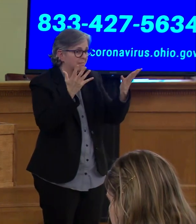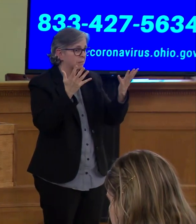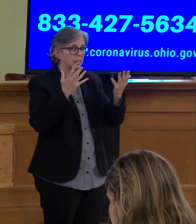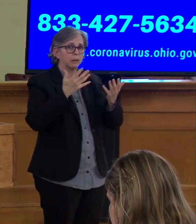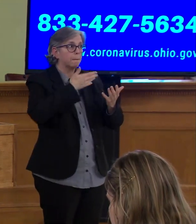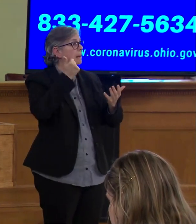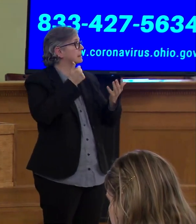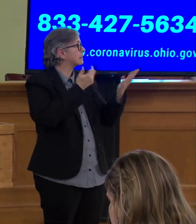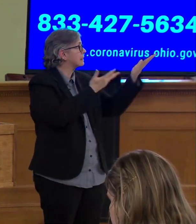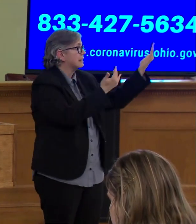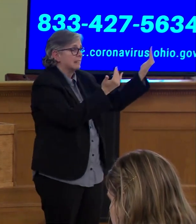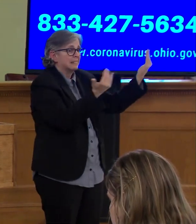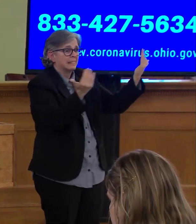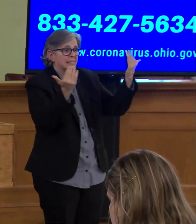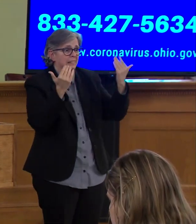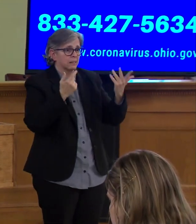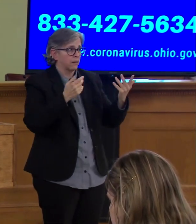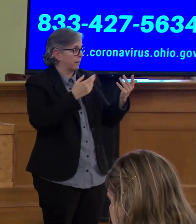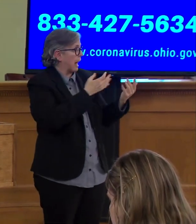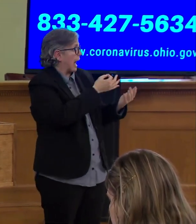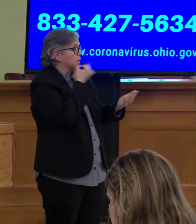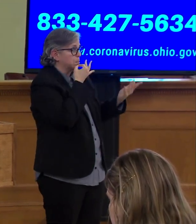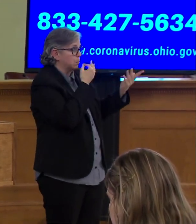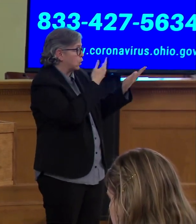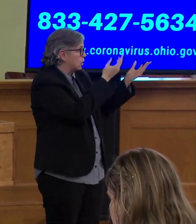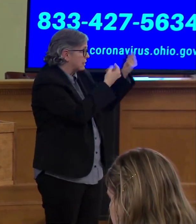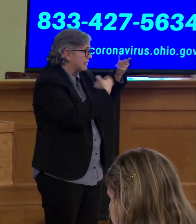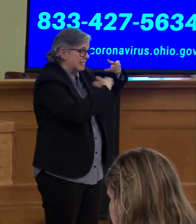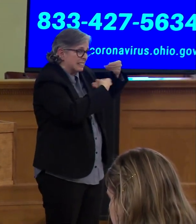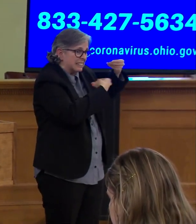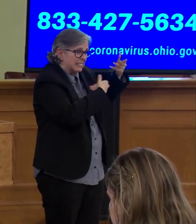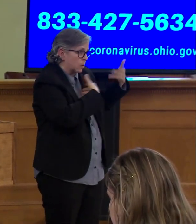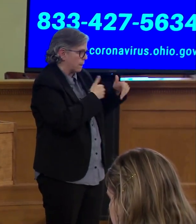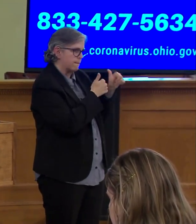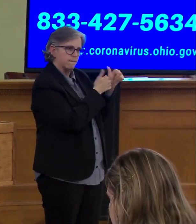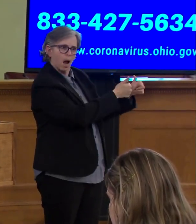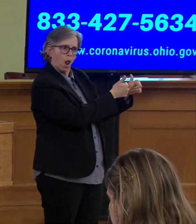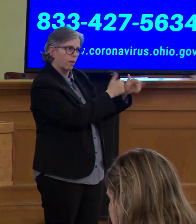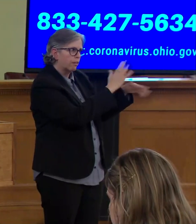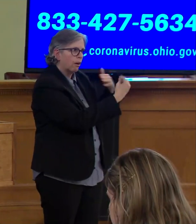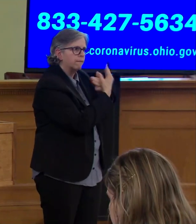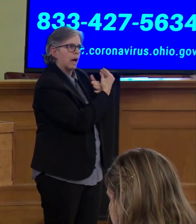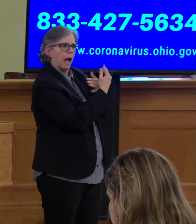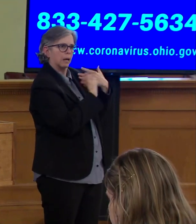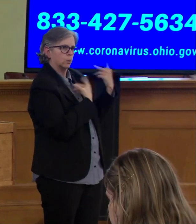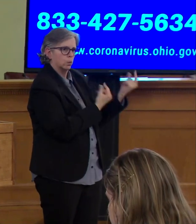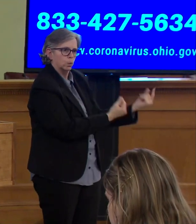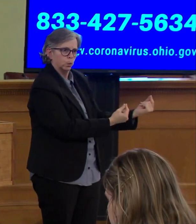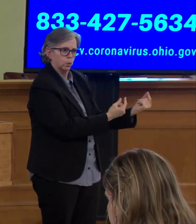people that we have, and so that continues.